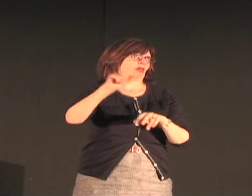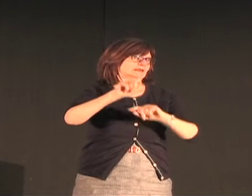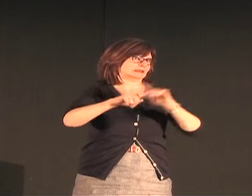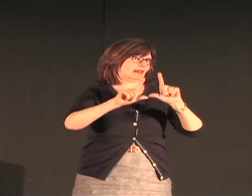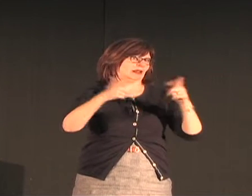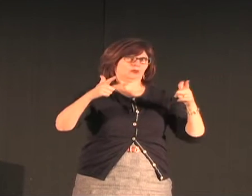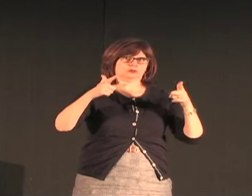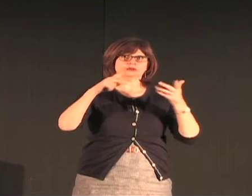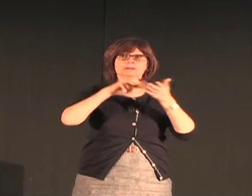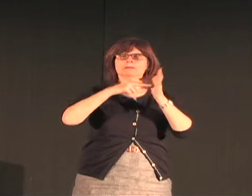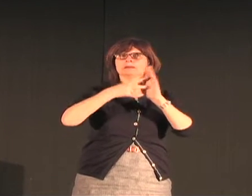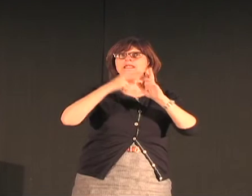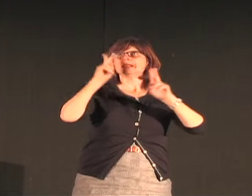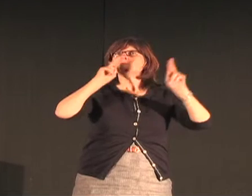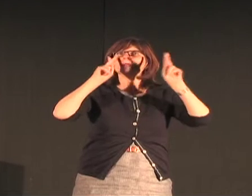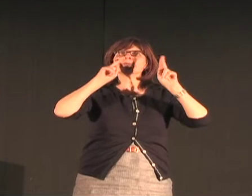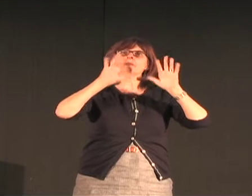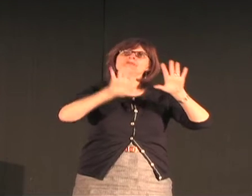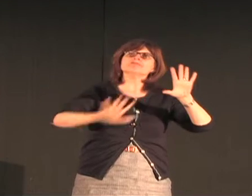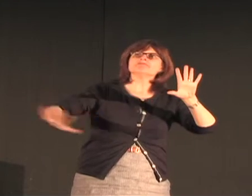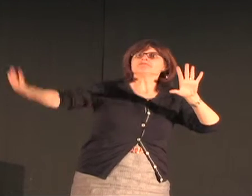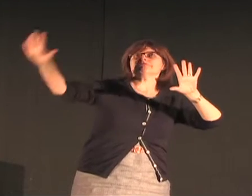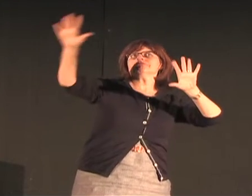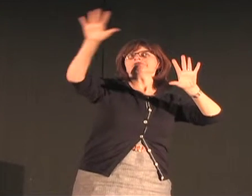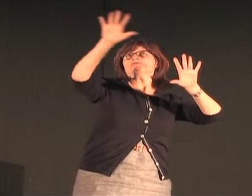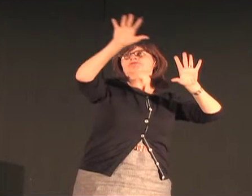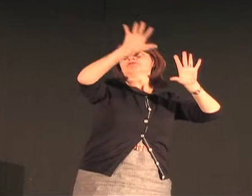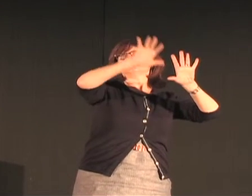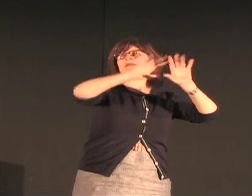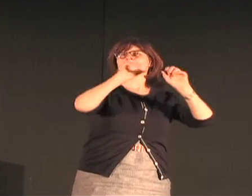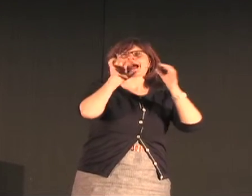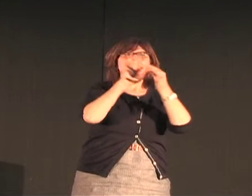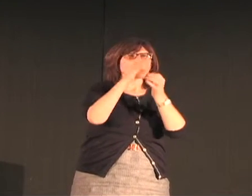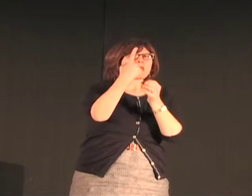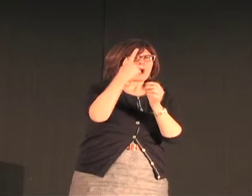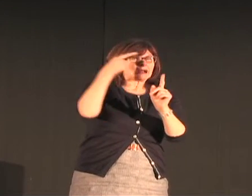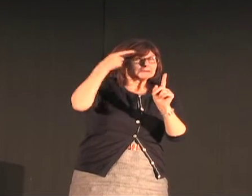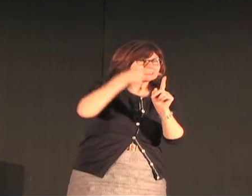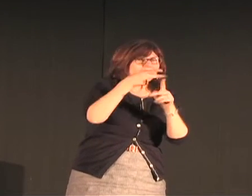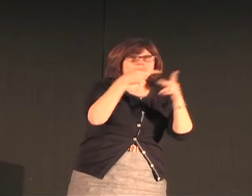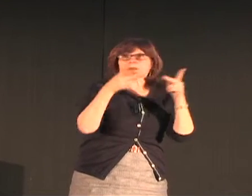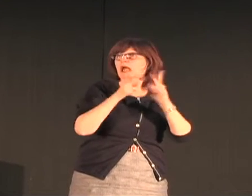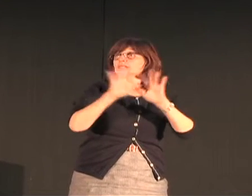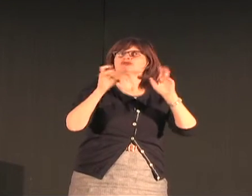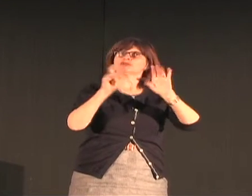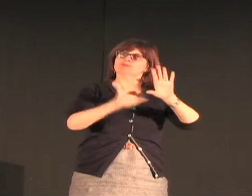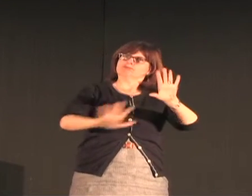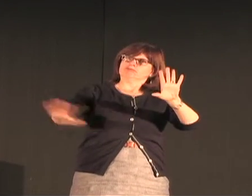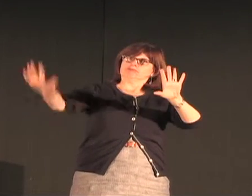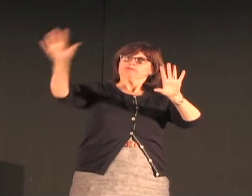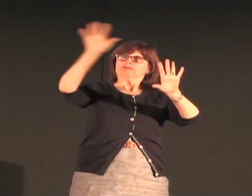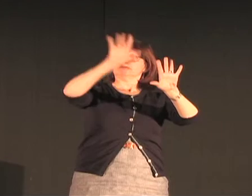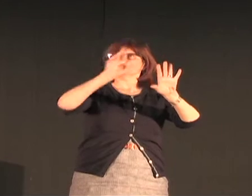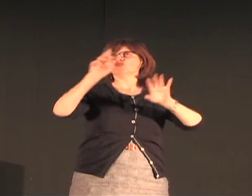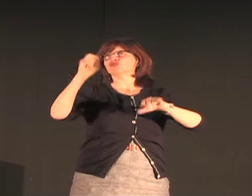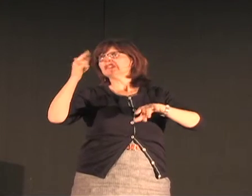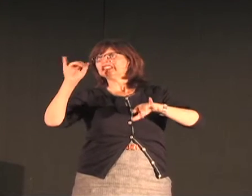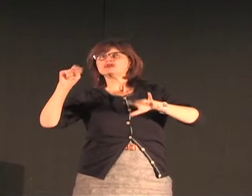And those are sometimes referred to as national sign languages. They're not used in one specific